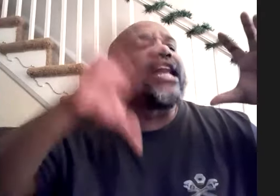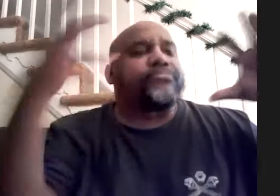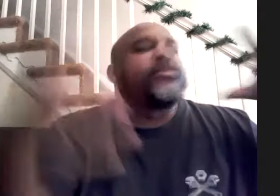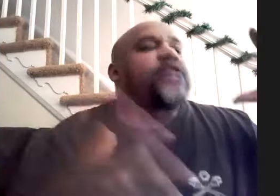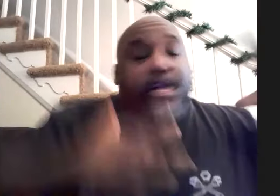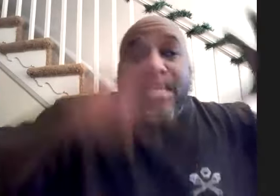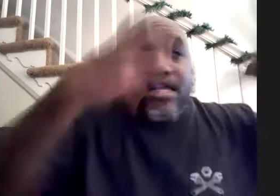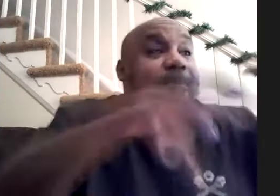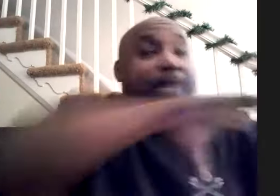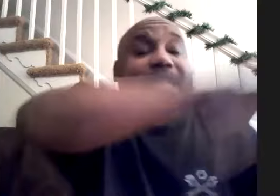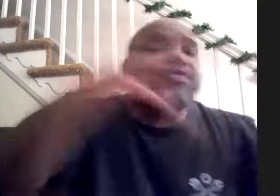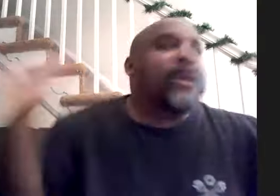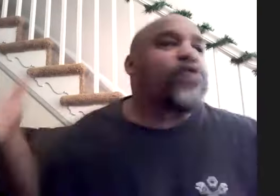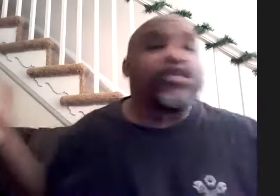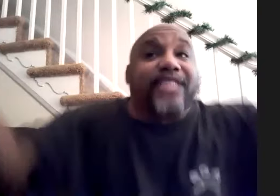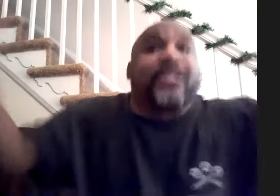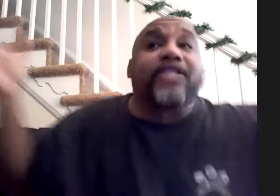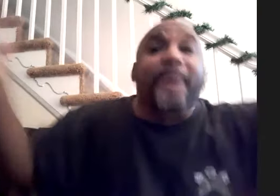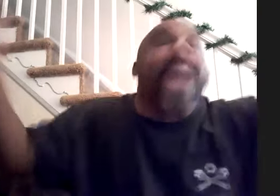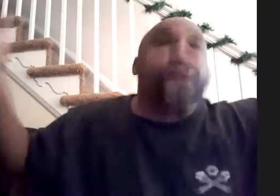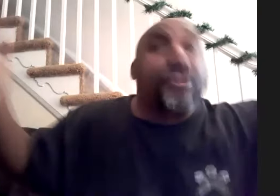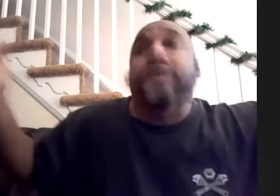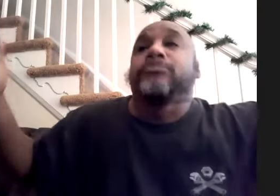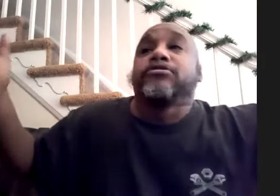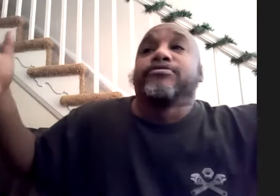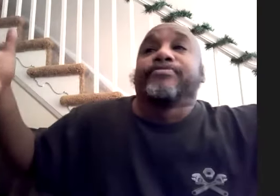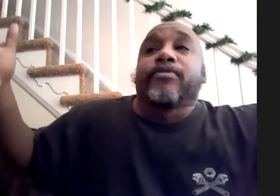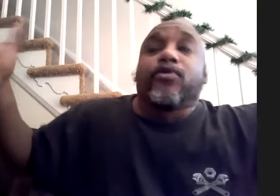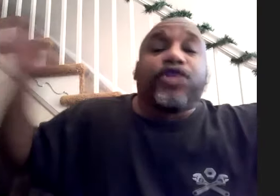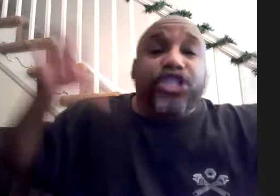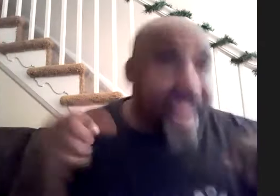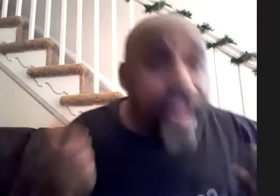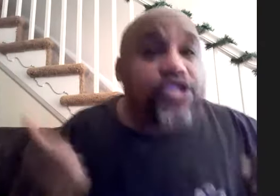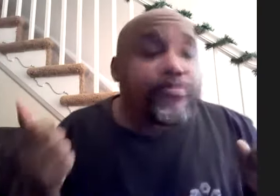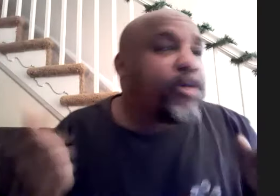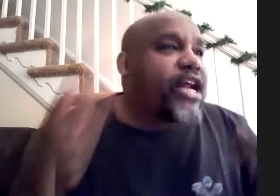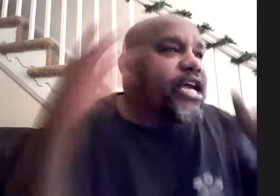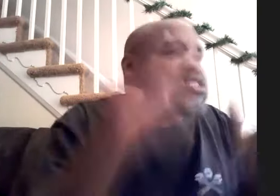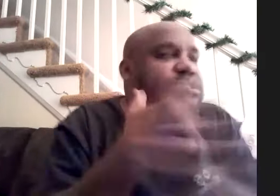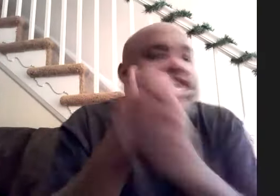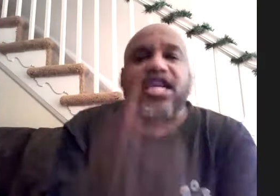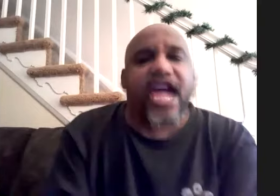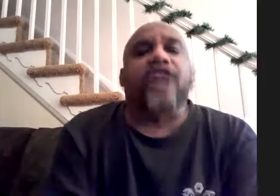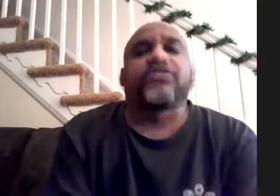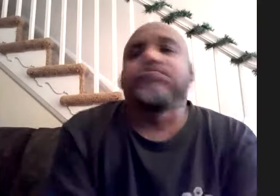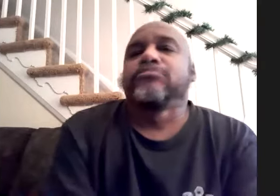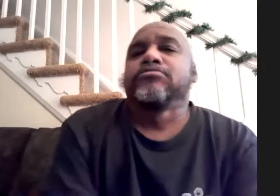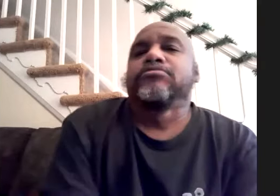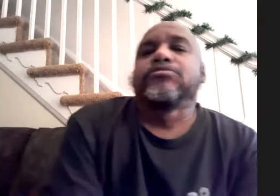the eight by ten thing where it's basically a basement with a stage but it's just like yeah yeah